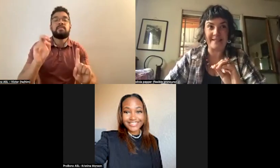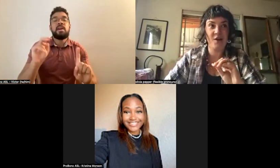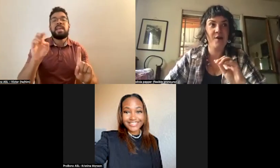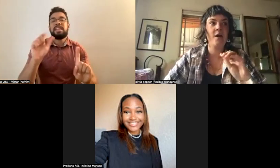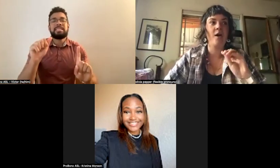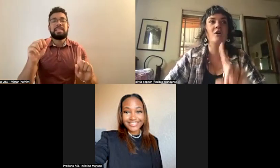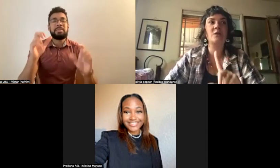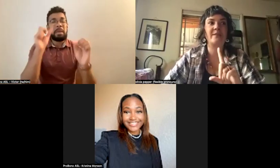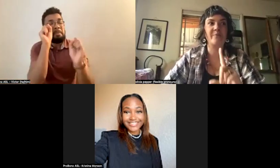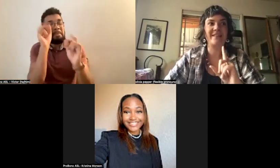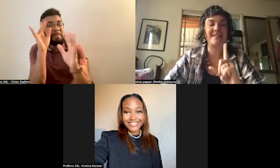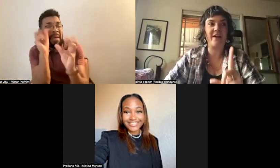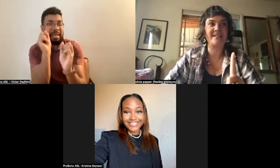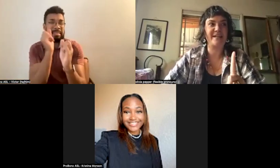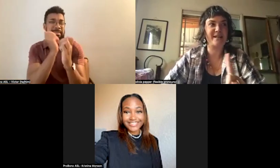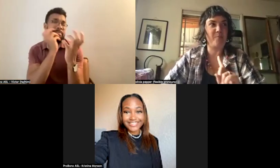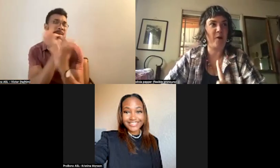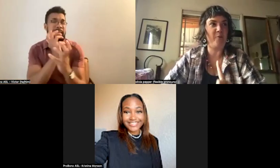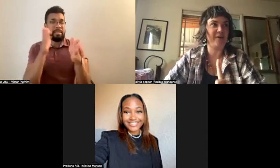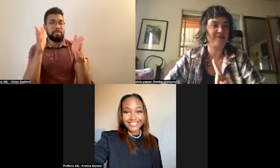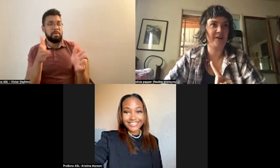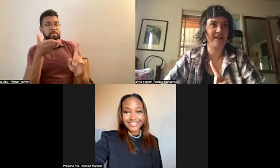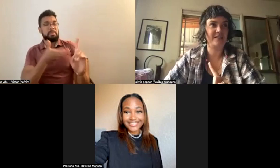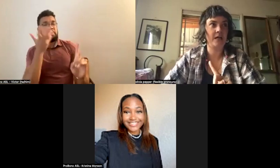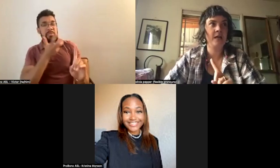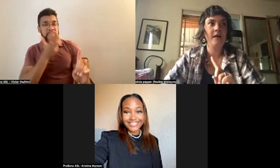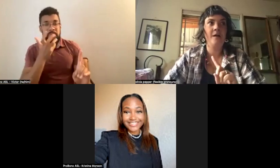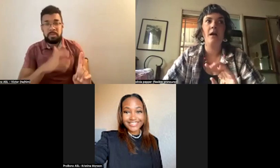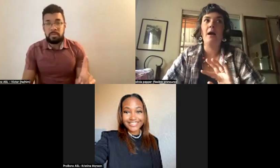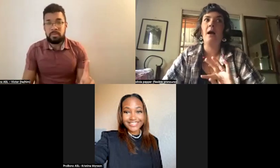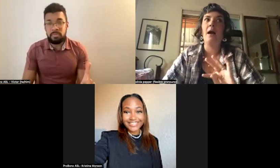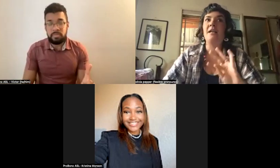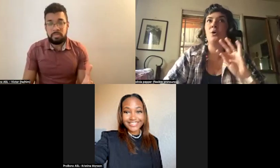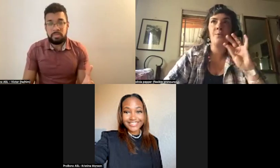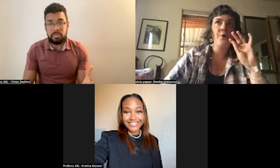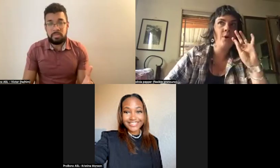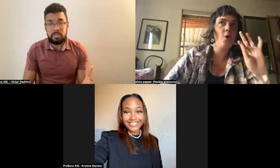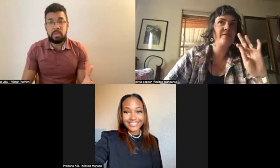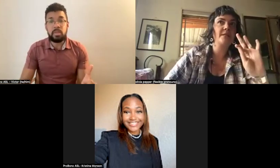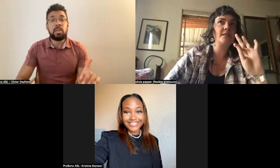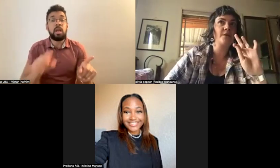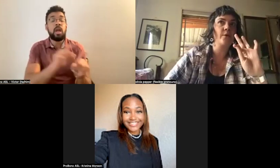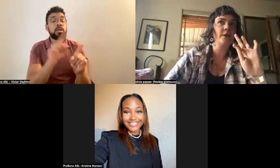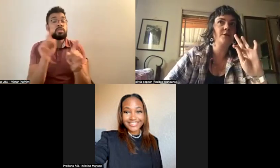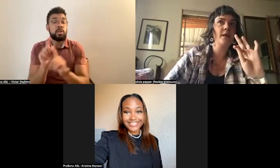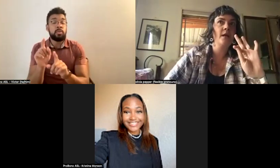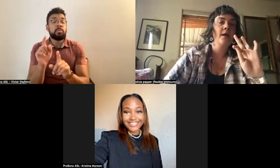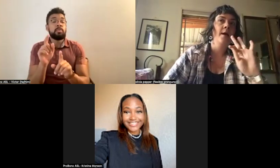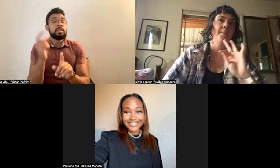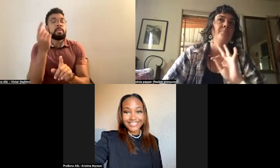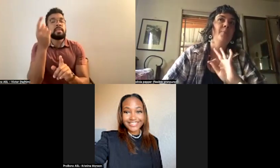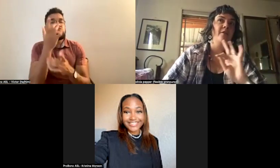person. Also something that's fascinating about Baroness von Elsa. I don't know if this is the origin,